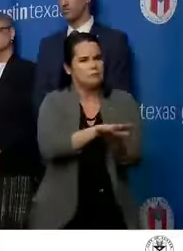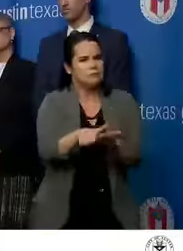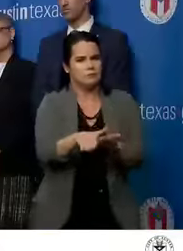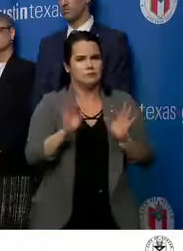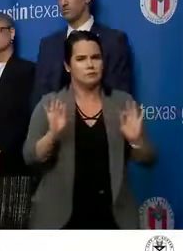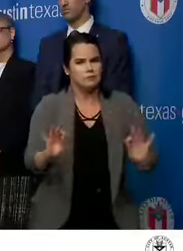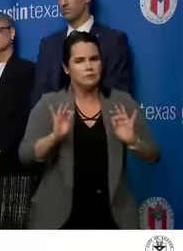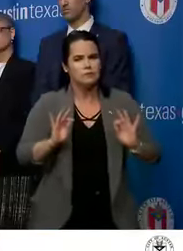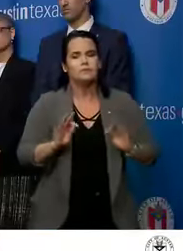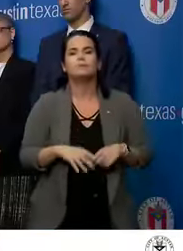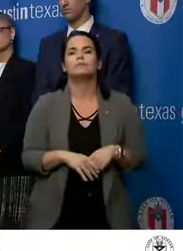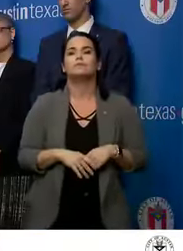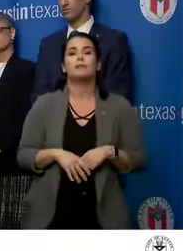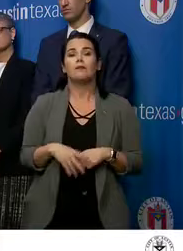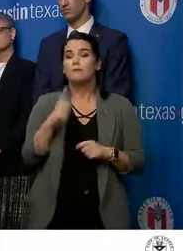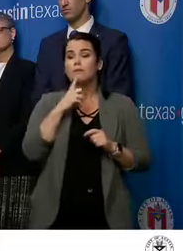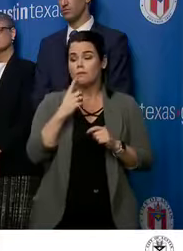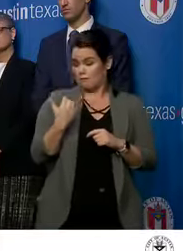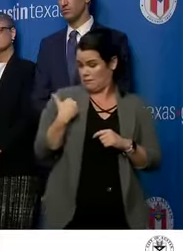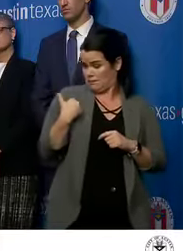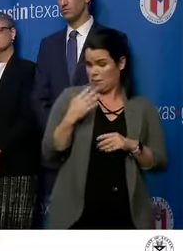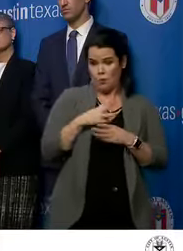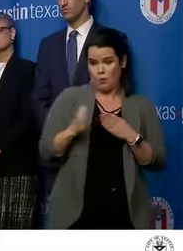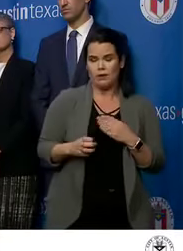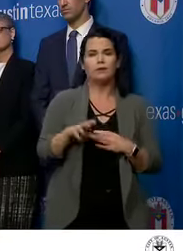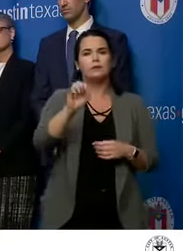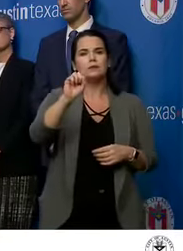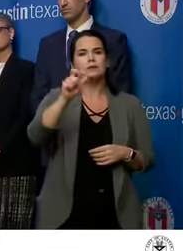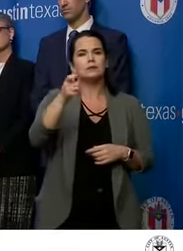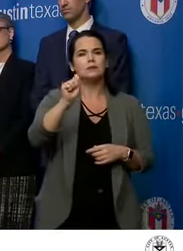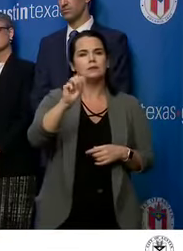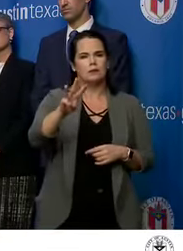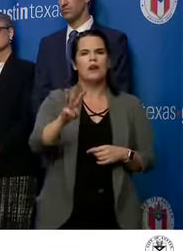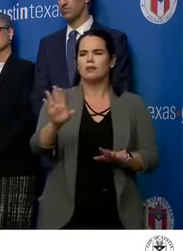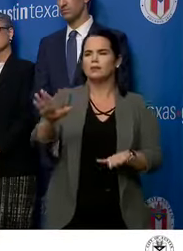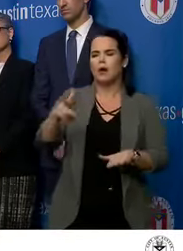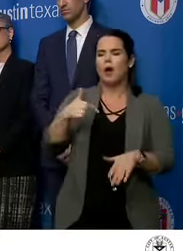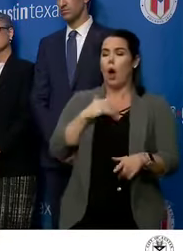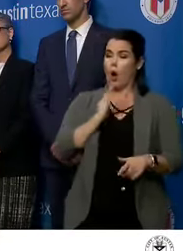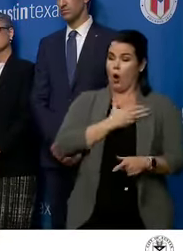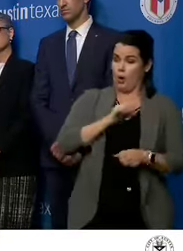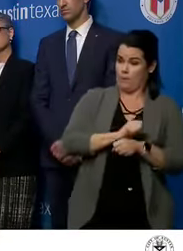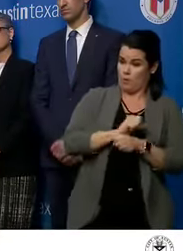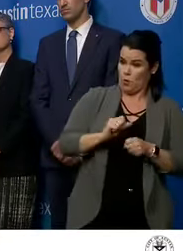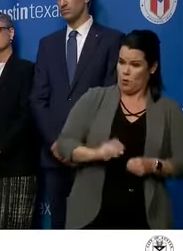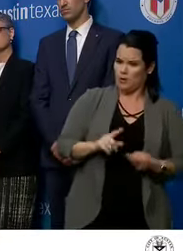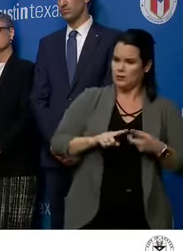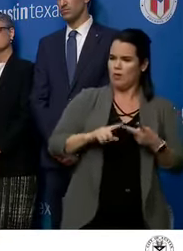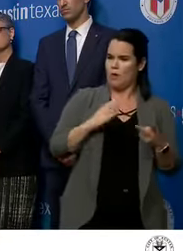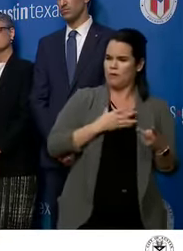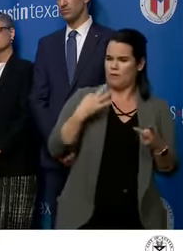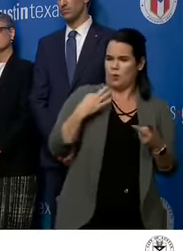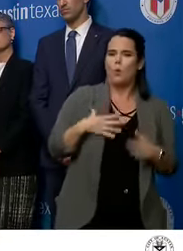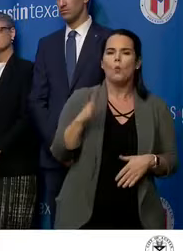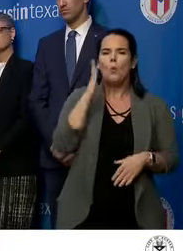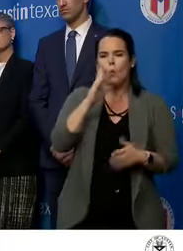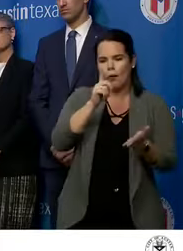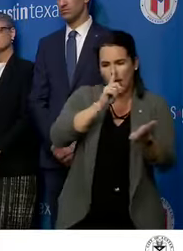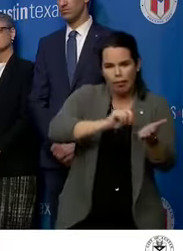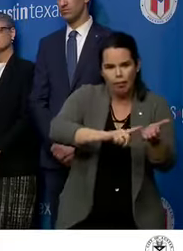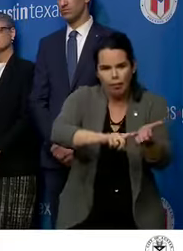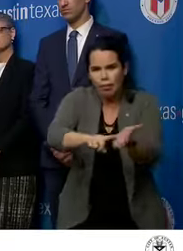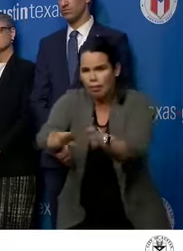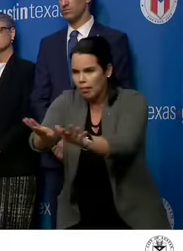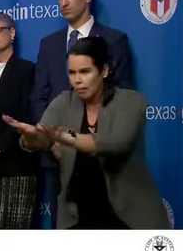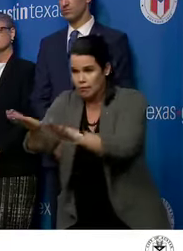that, South by Southwest just this weekend agreed to screen employees and volunteers to make sure that they themselves